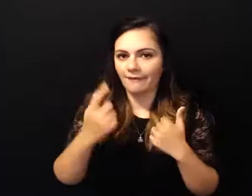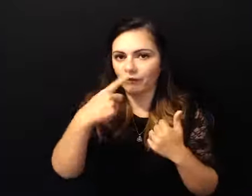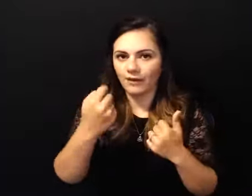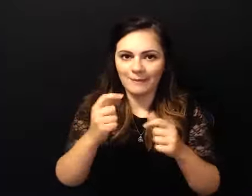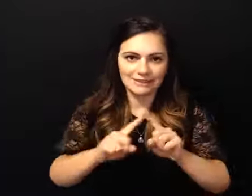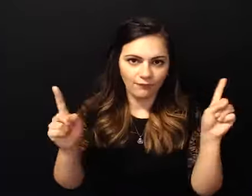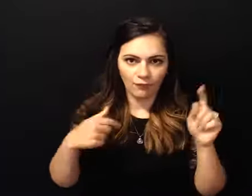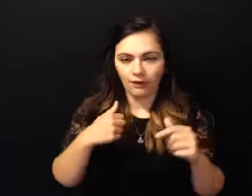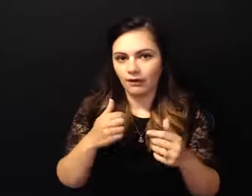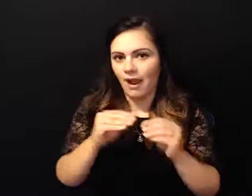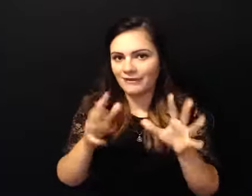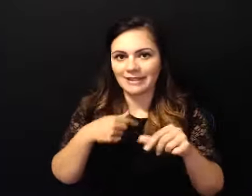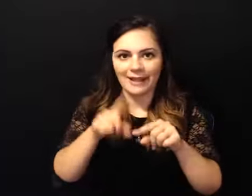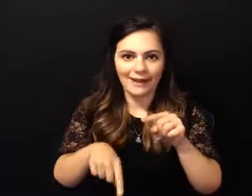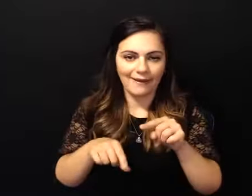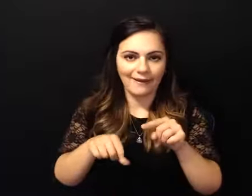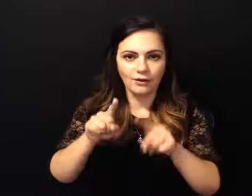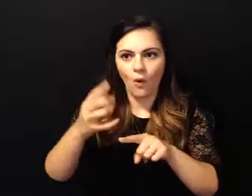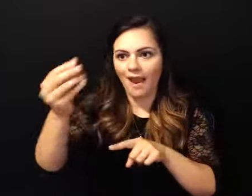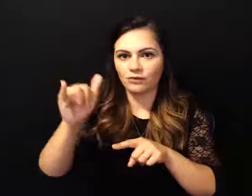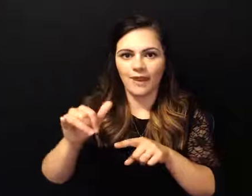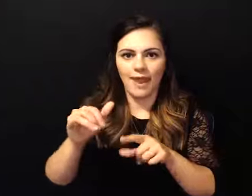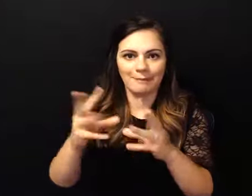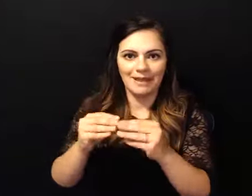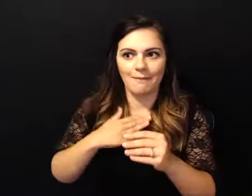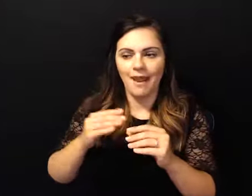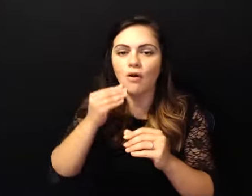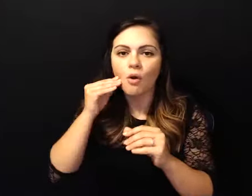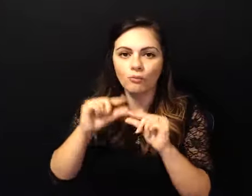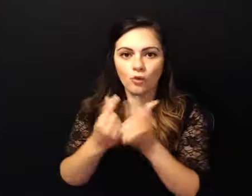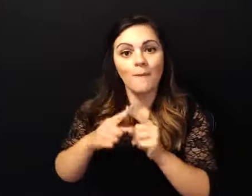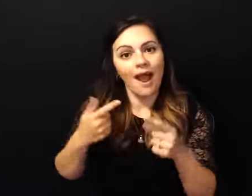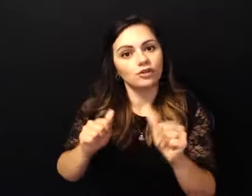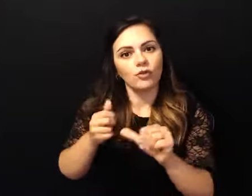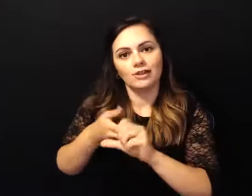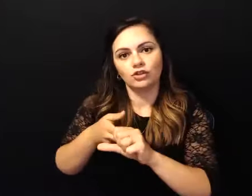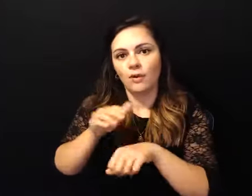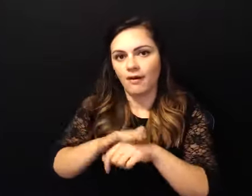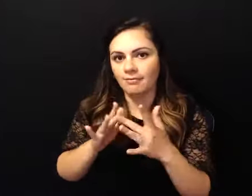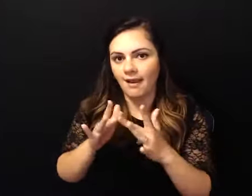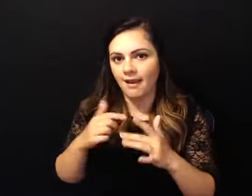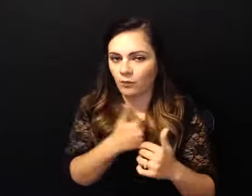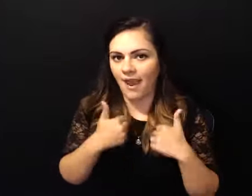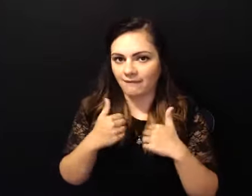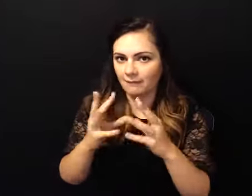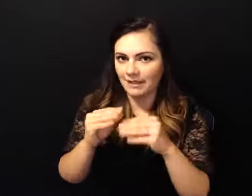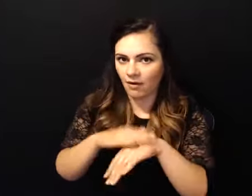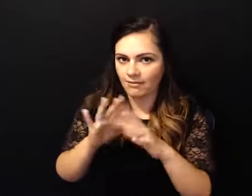go out to that meeting as my home group my home group but i do try to attend it online we have a meeting online um i have got a new